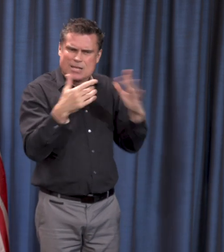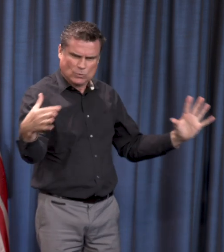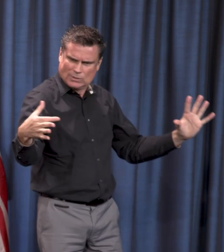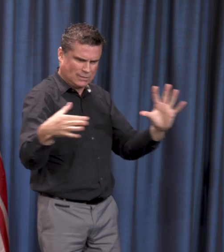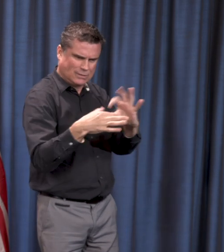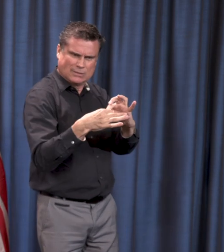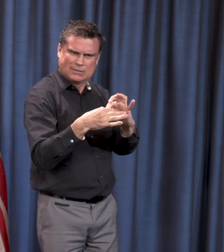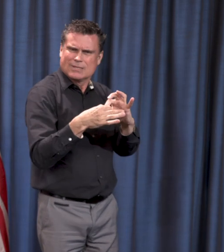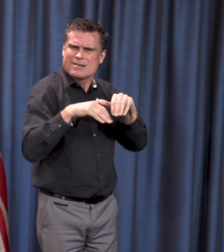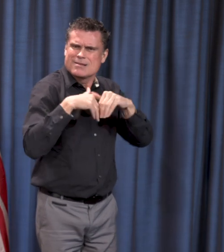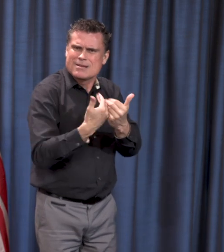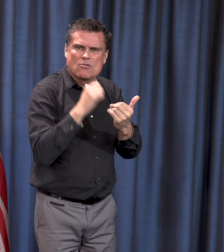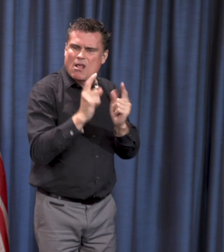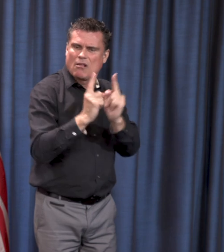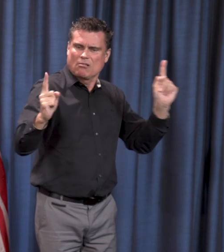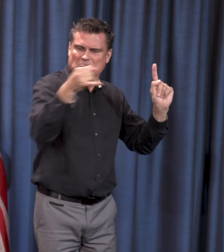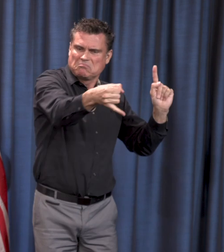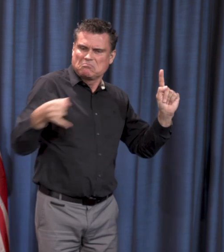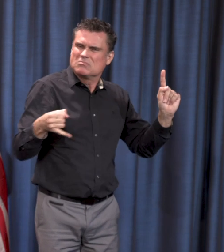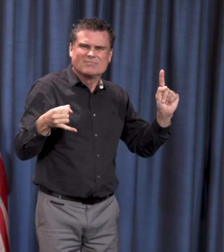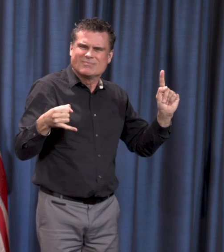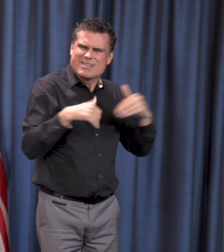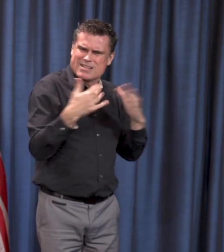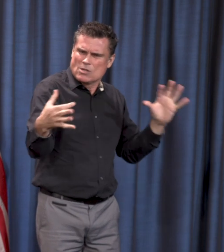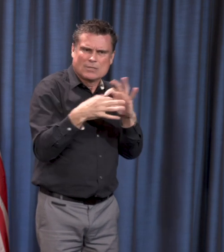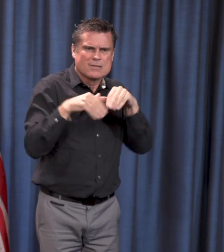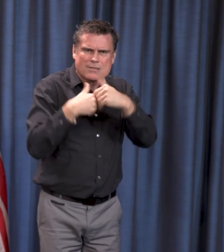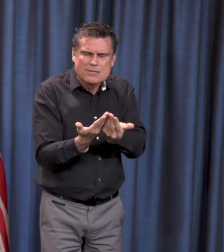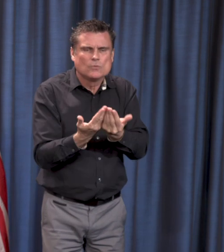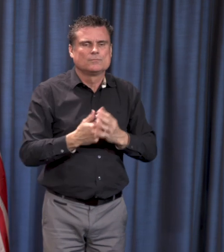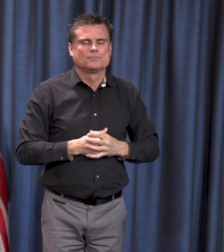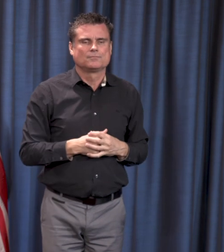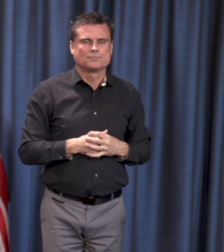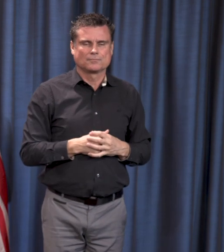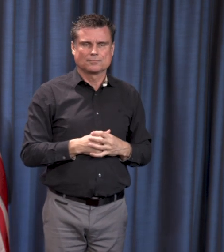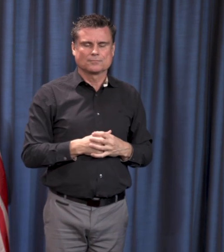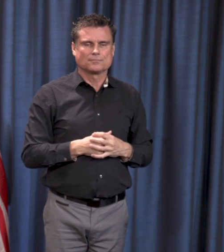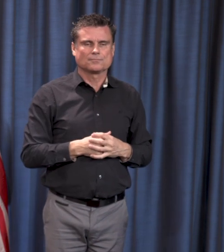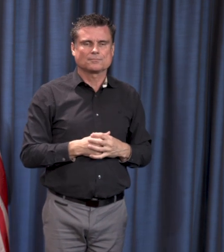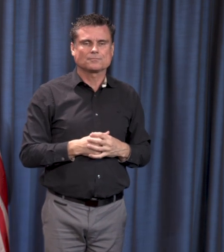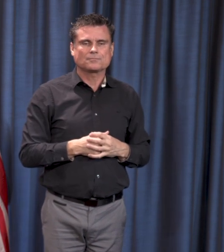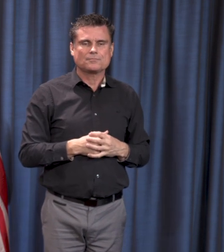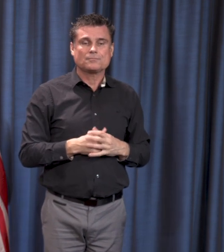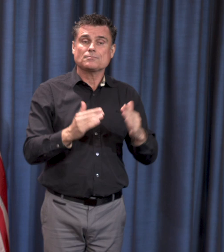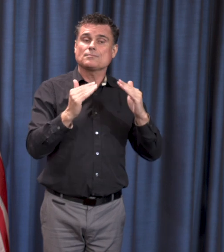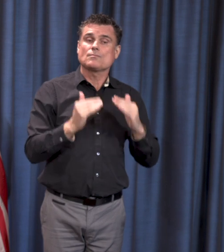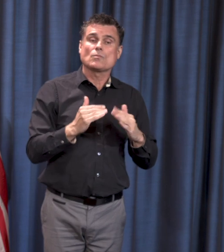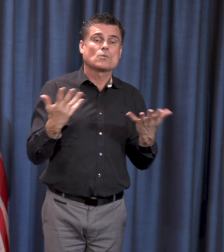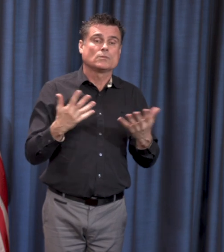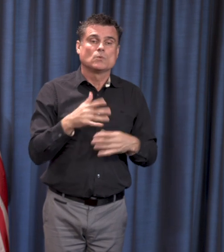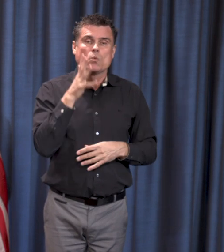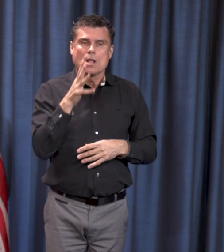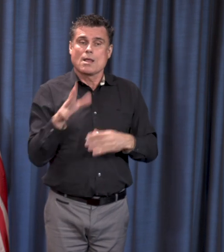We also will be screening long-term care workers as they come into work every day and